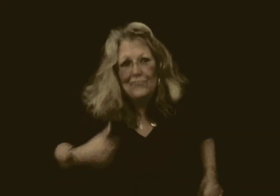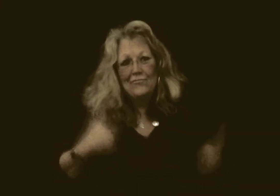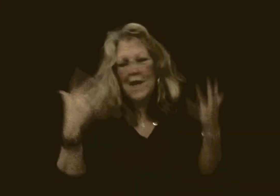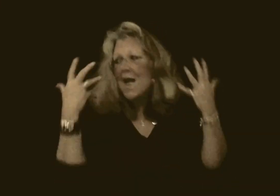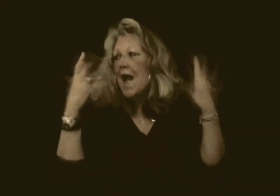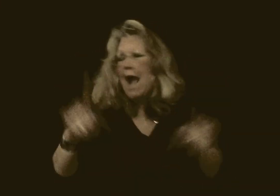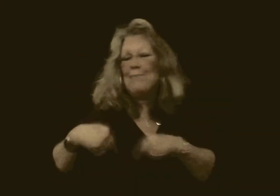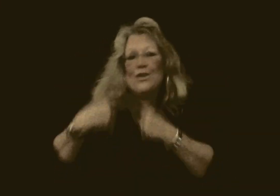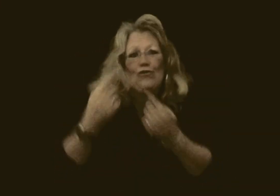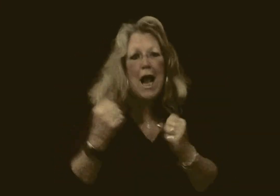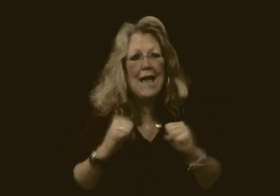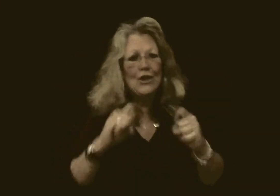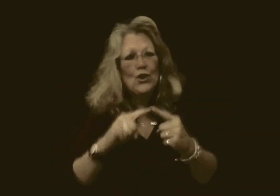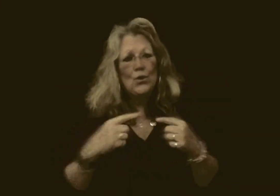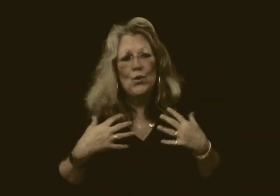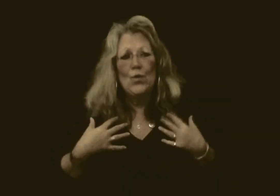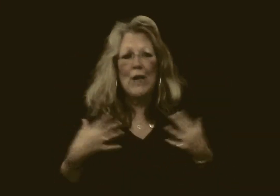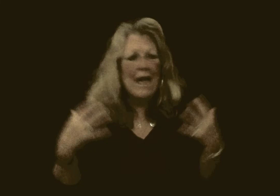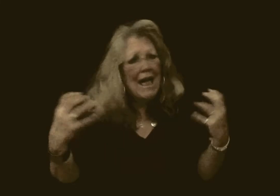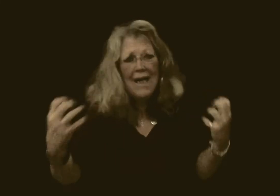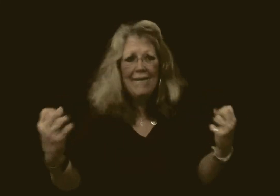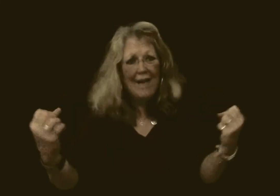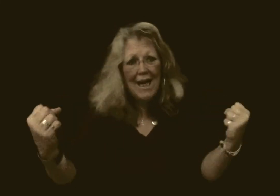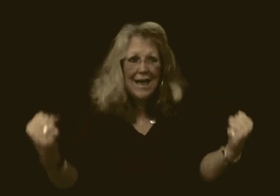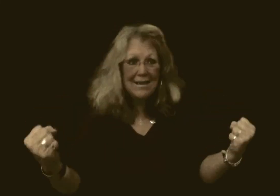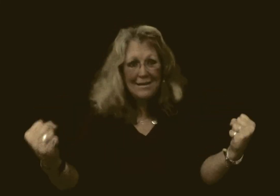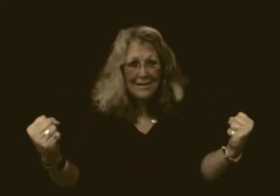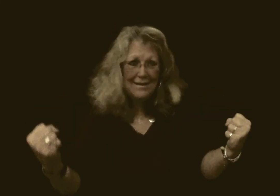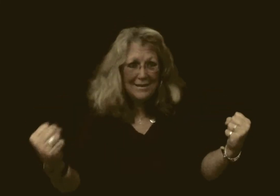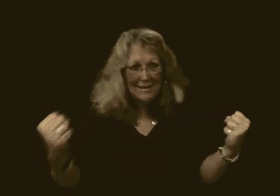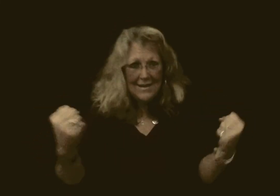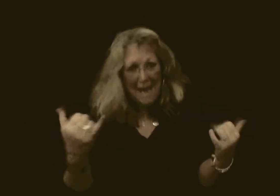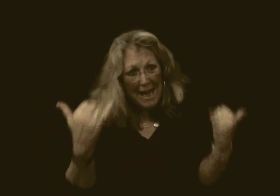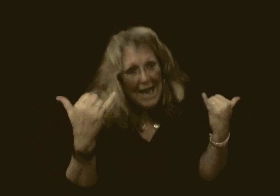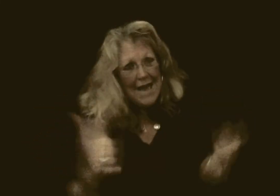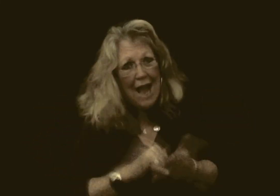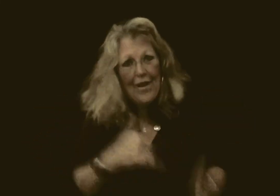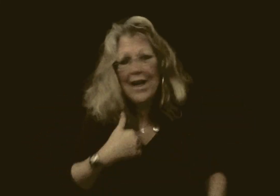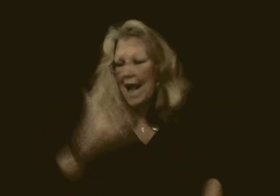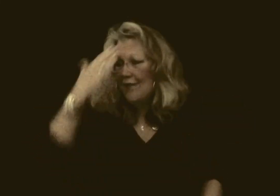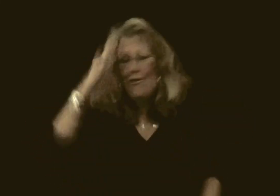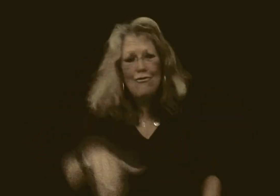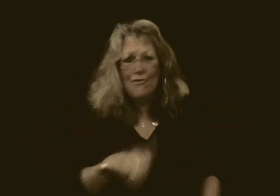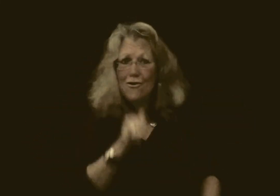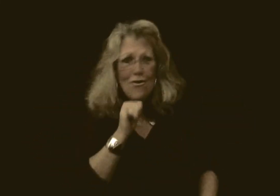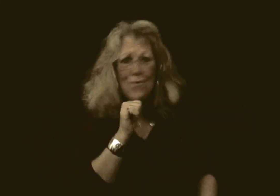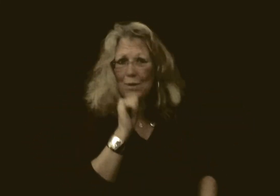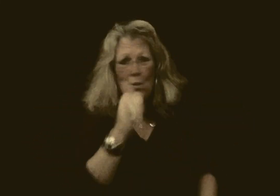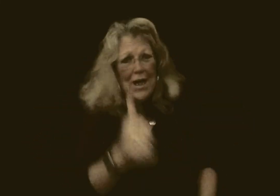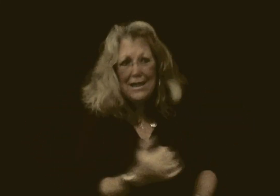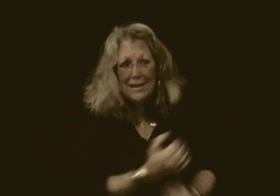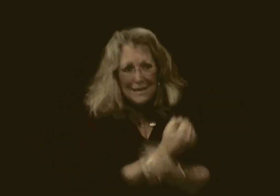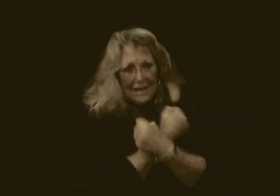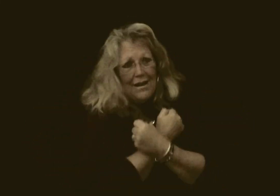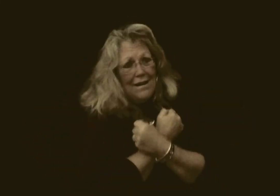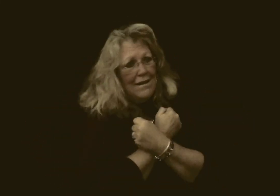I've got time to look up Now that I know it was enough